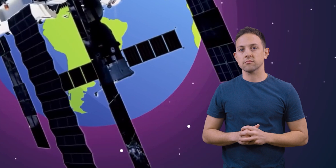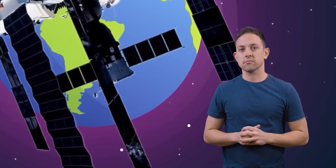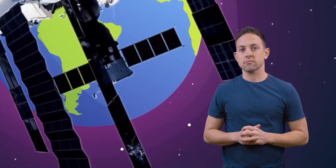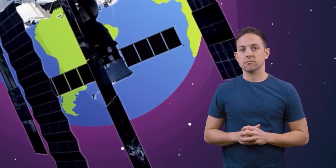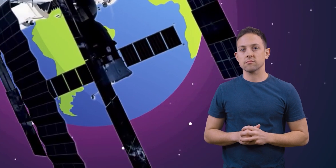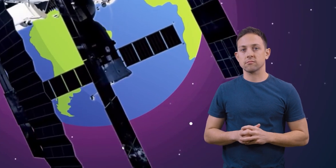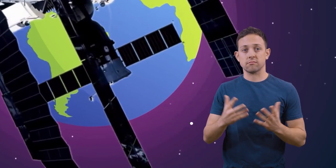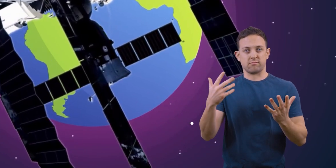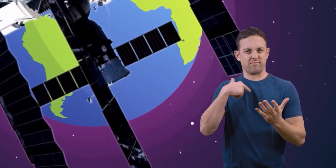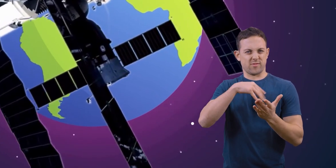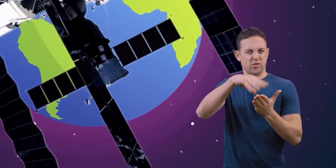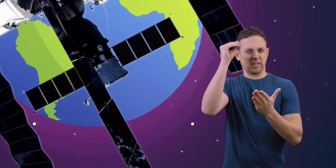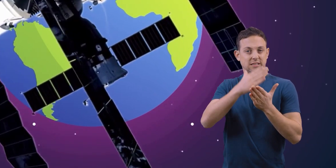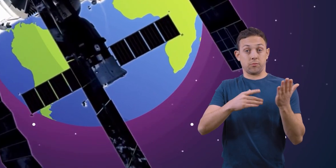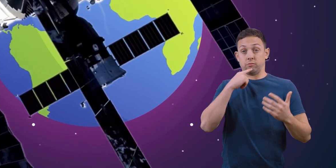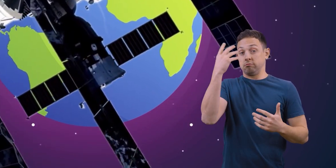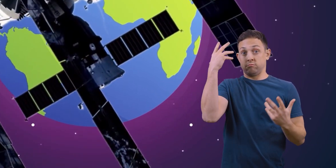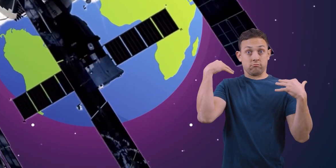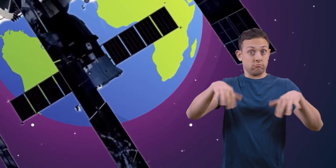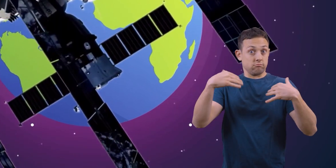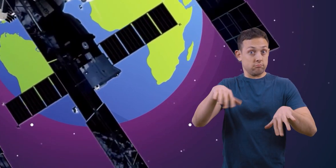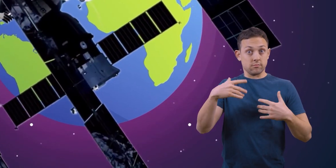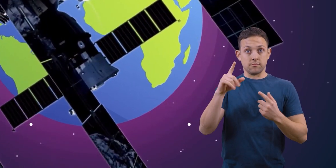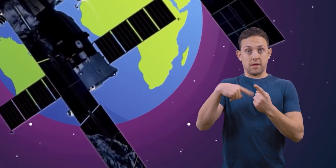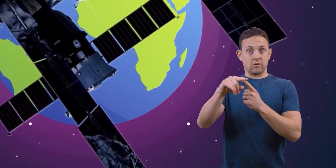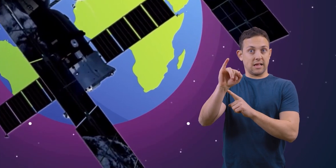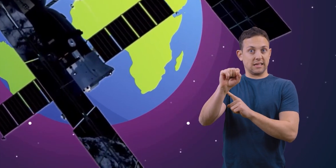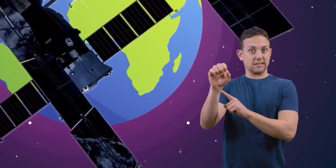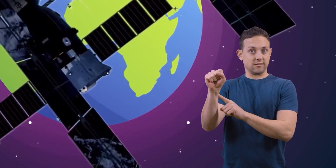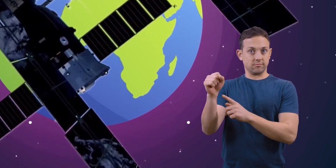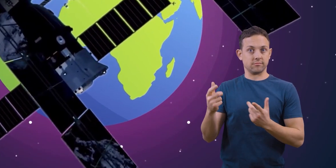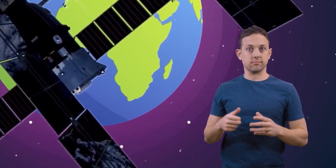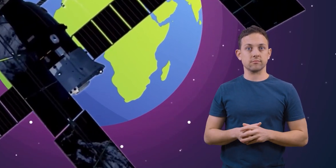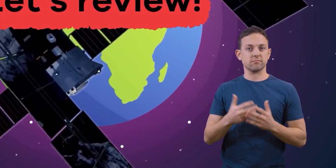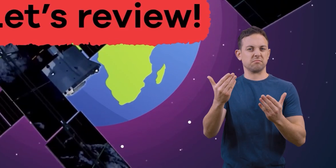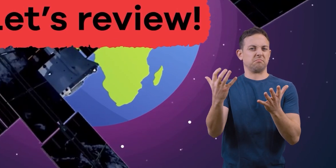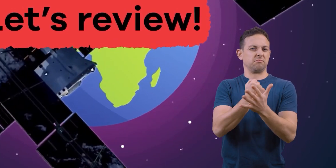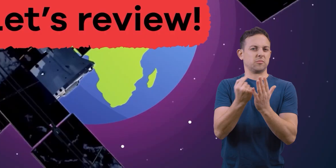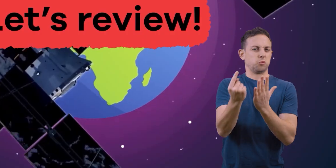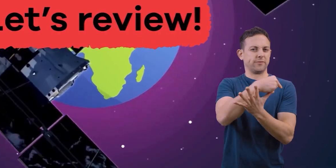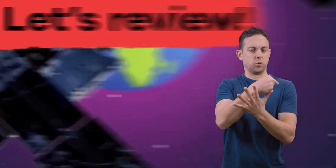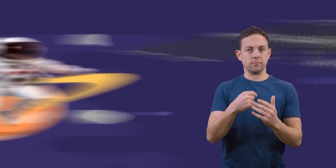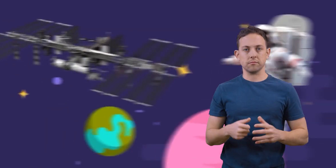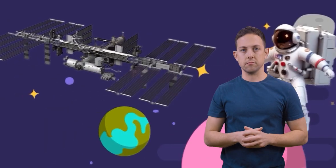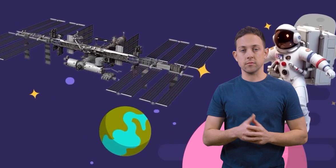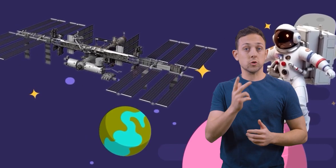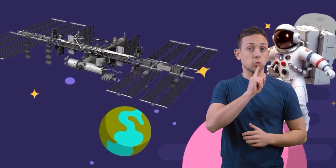We have just learned some out-of-this-world facts about the International Space Station. Let's review. True or